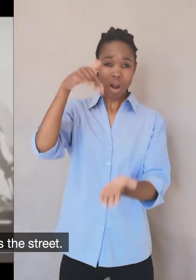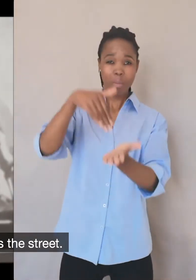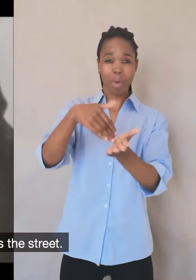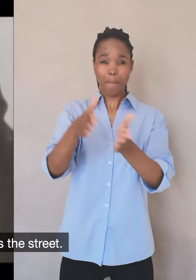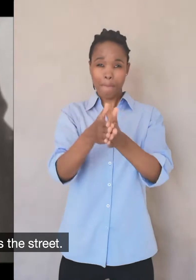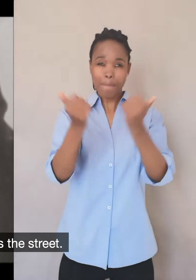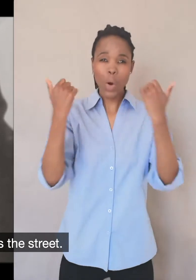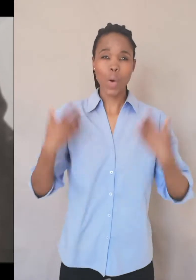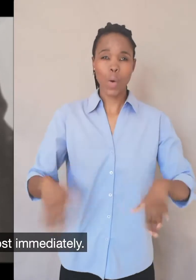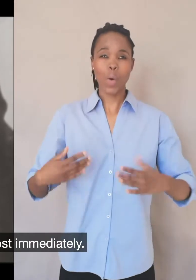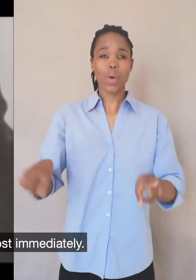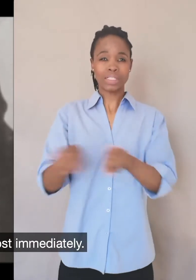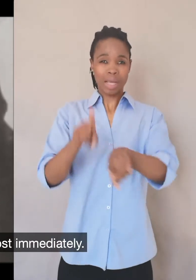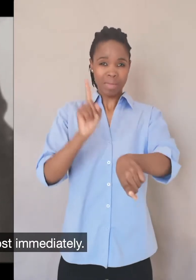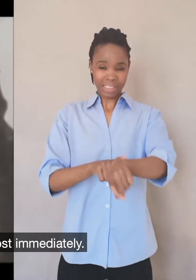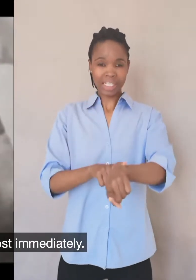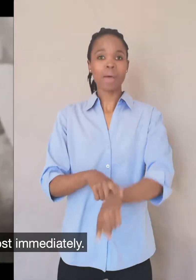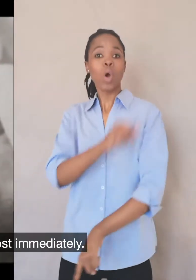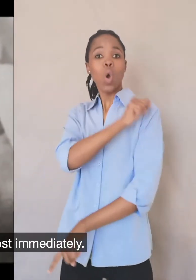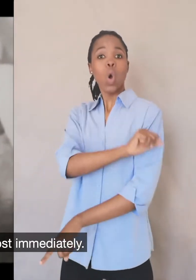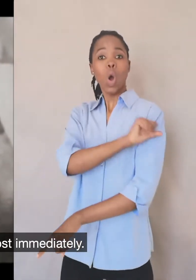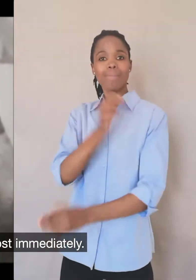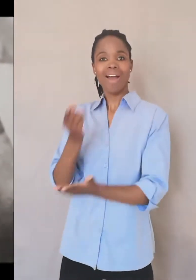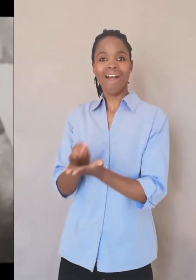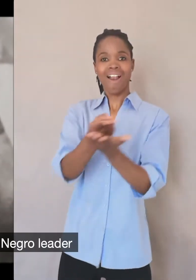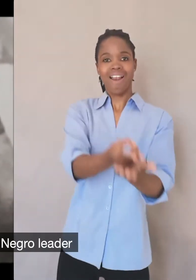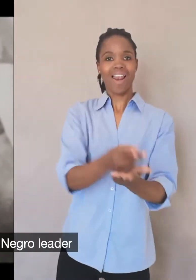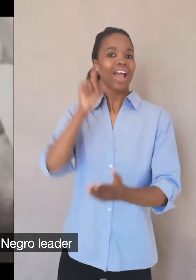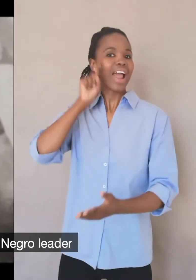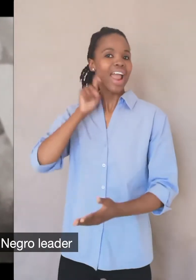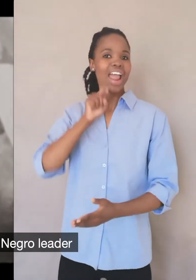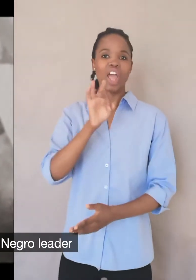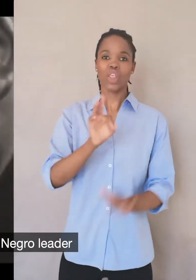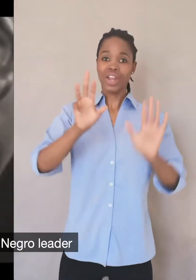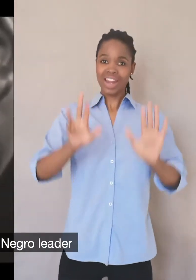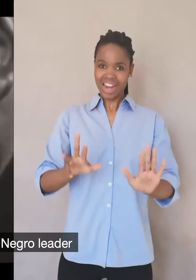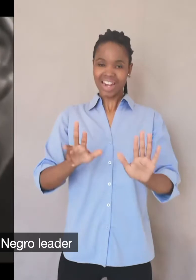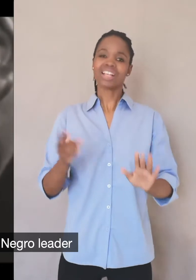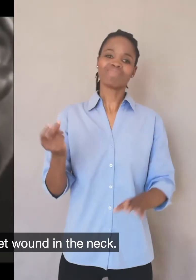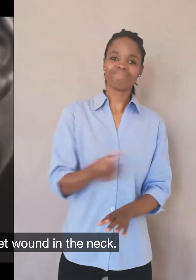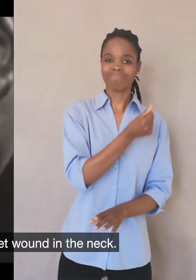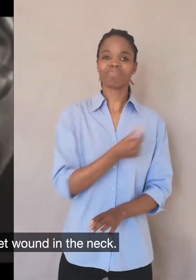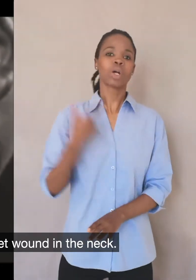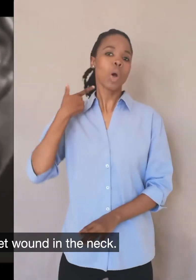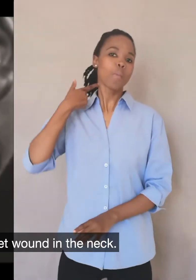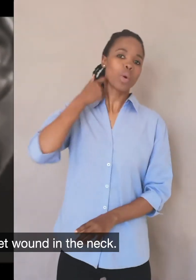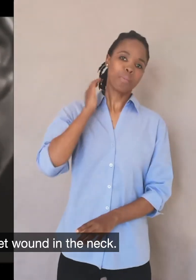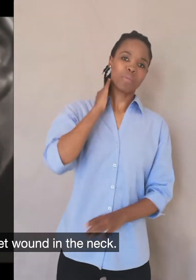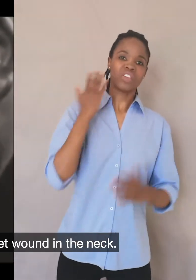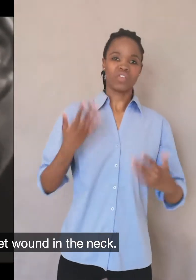across the street. Police were on the scene almost immediately. They rushed the 39-year-old Negro leader to a hospital where he died of a bullet